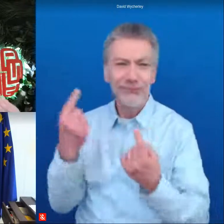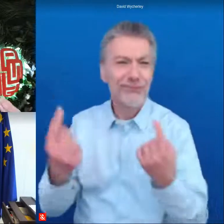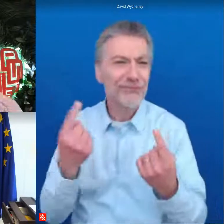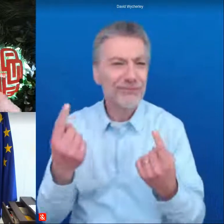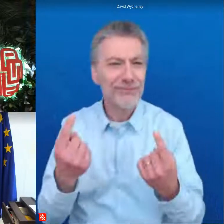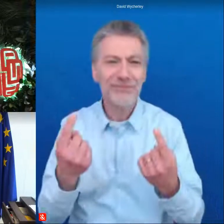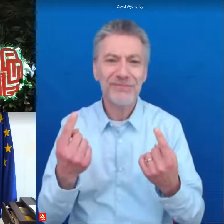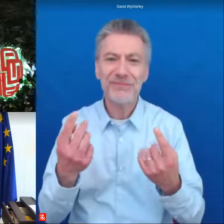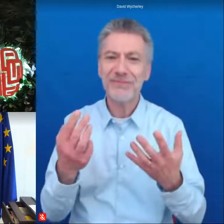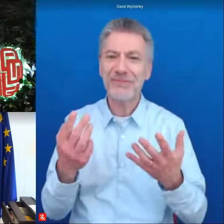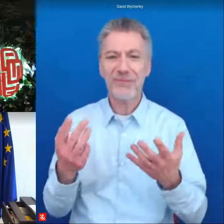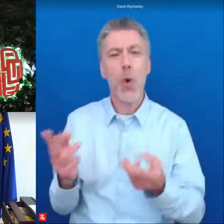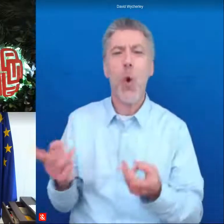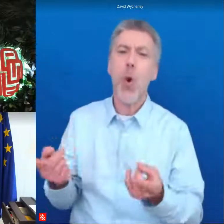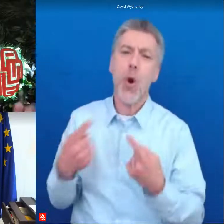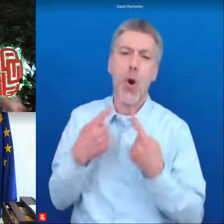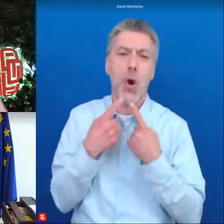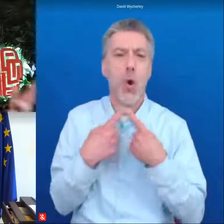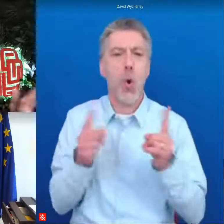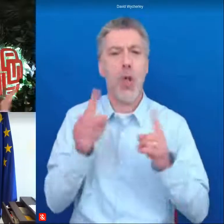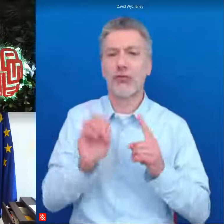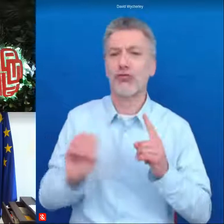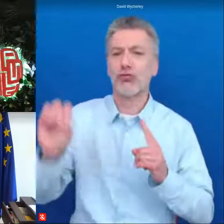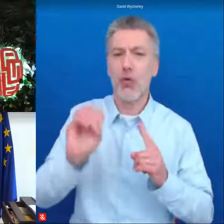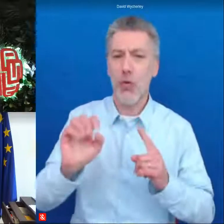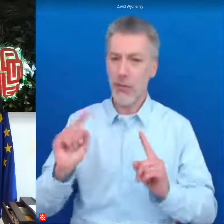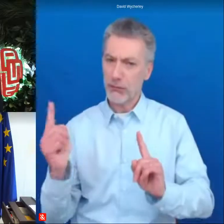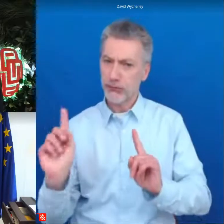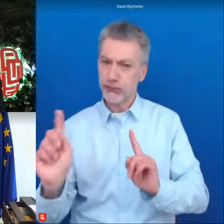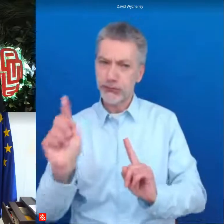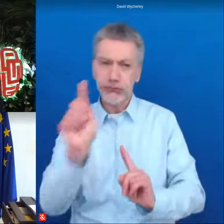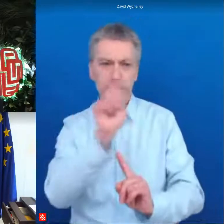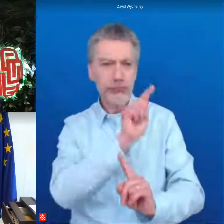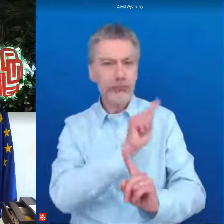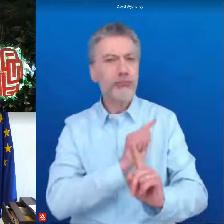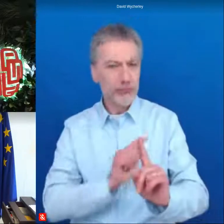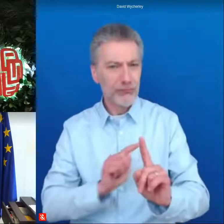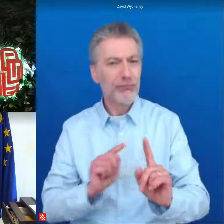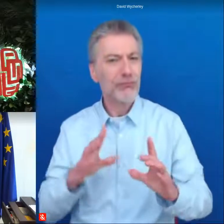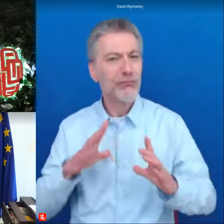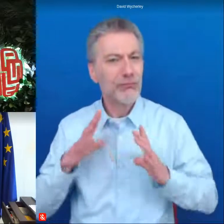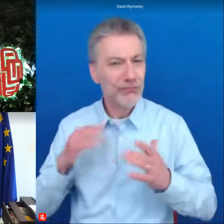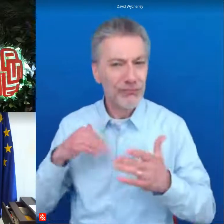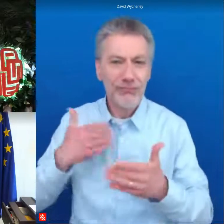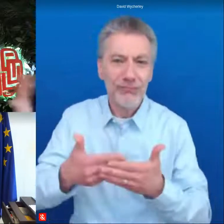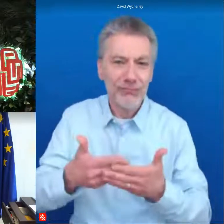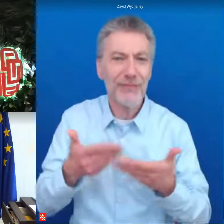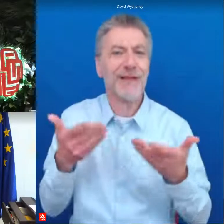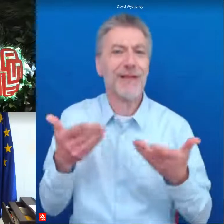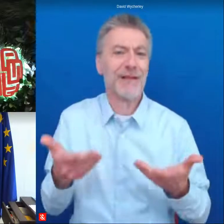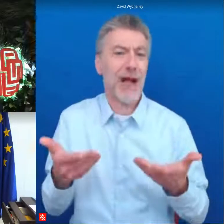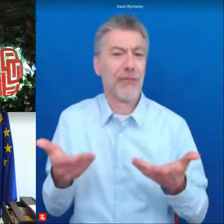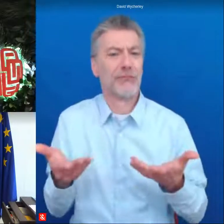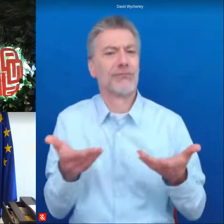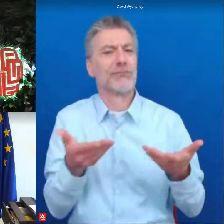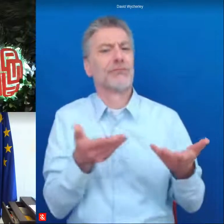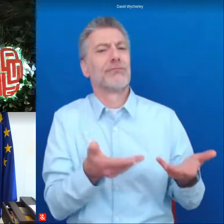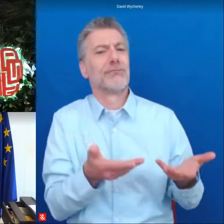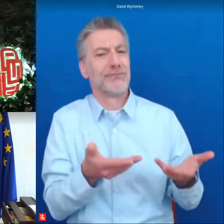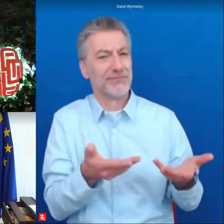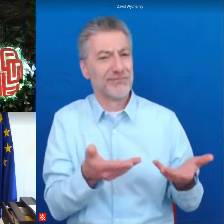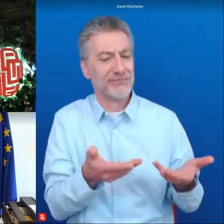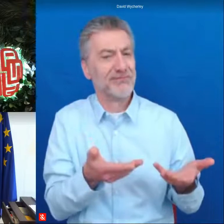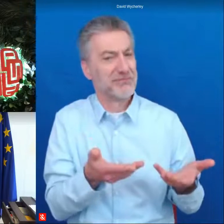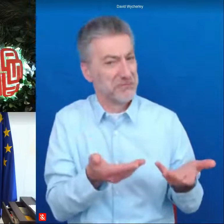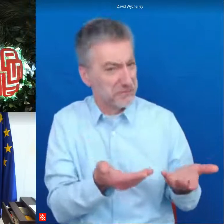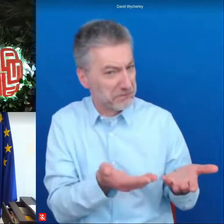different coast to europe uh from the different parts of of the continent so um now now it's your turn now we would like to hear